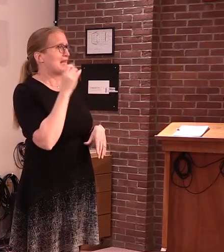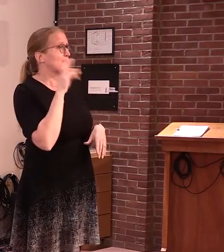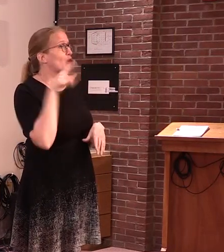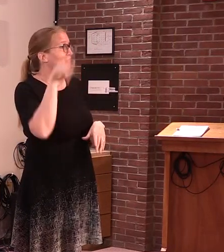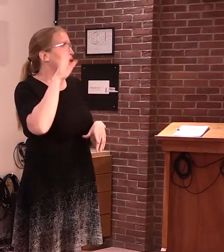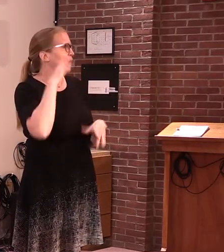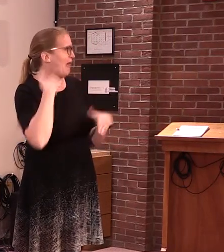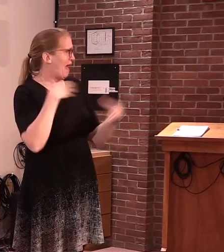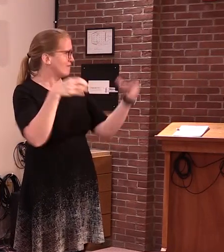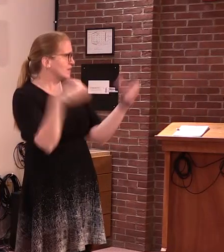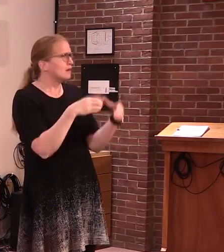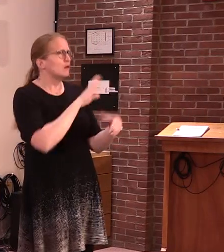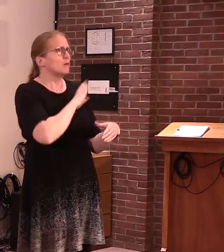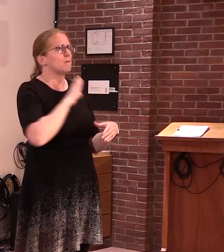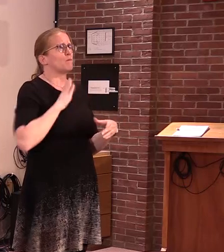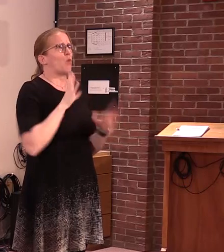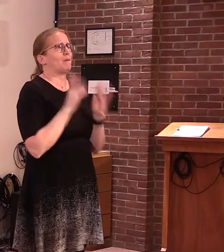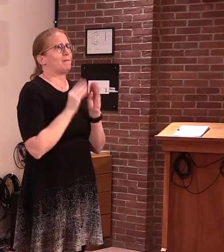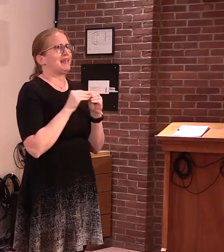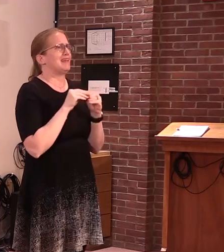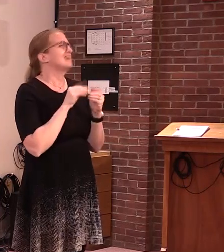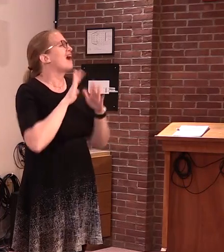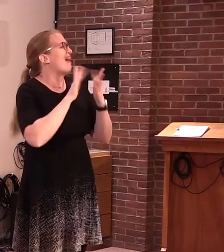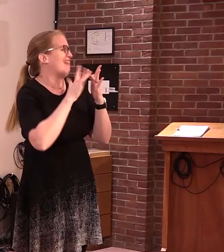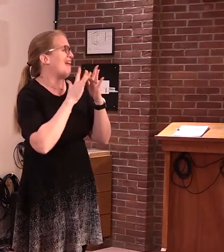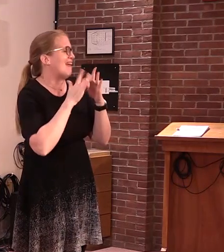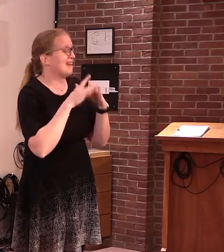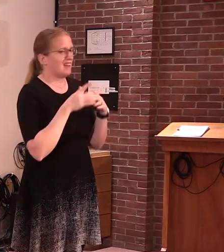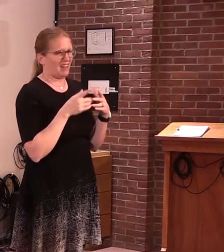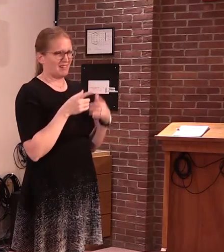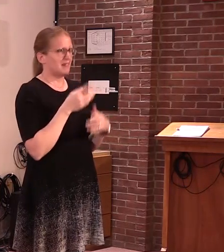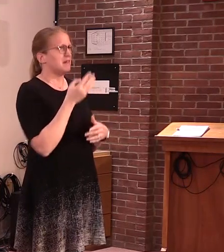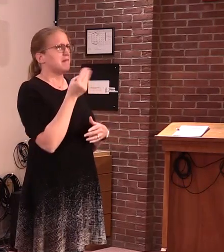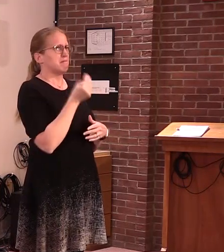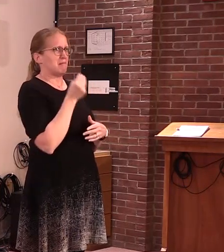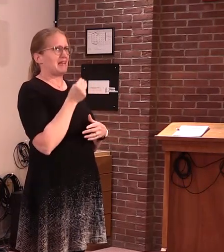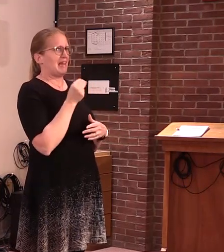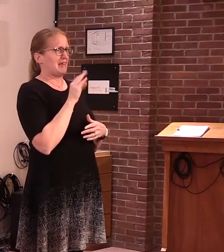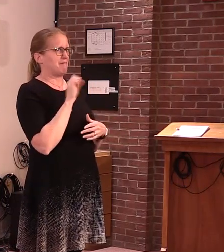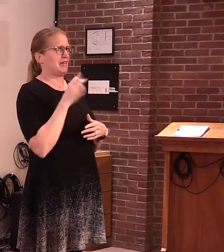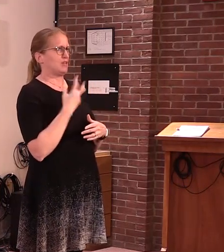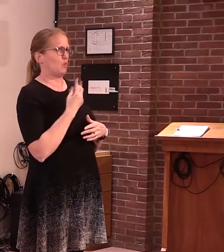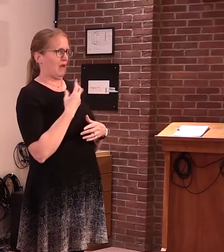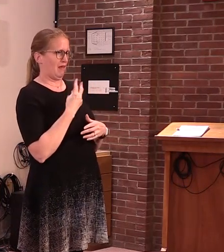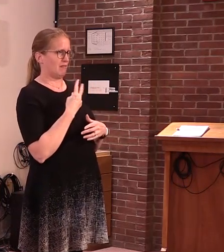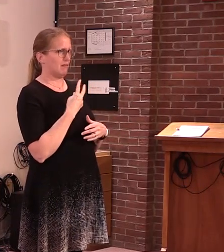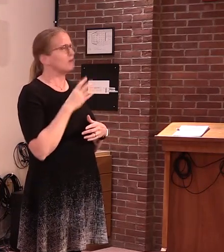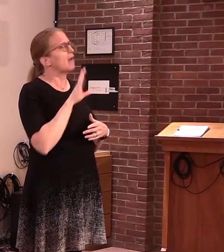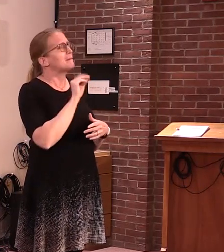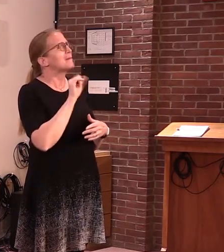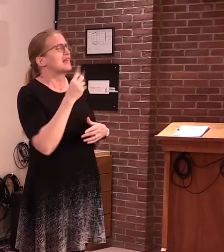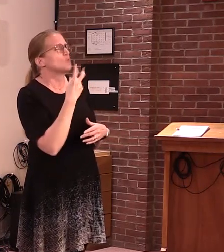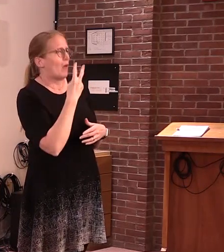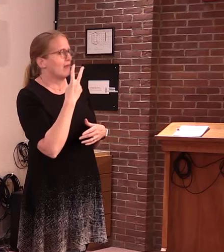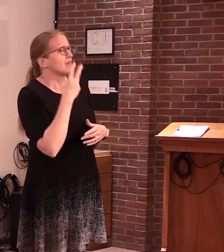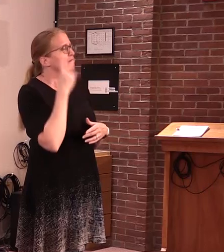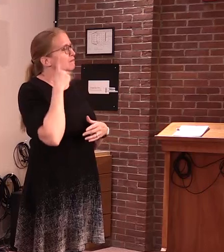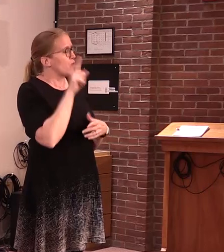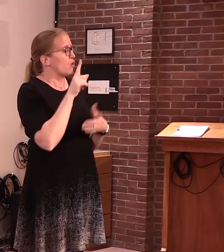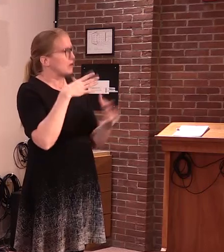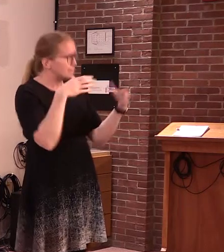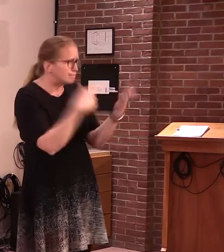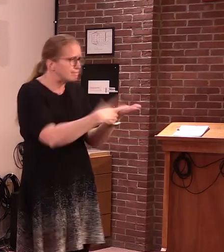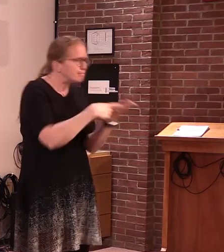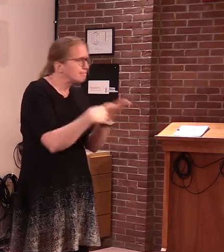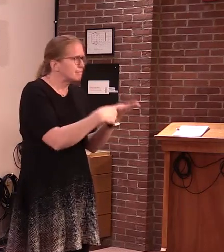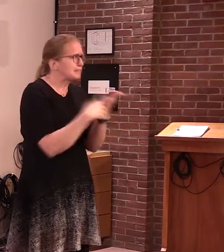board meeting on Monday the 12th to deliberate on guidelines, and advise the Governor on the